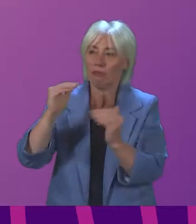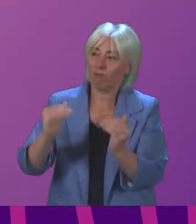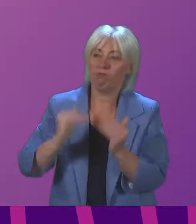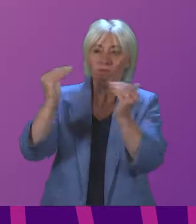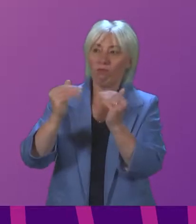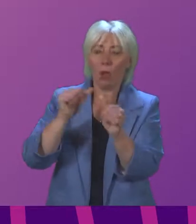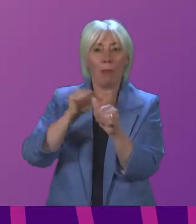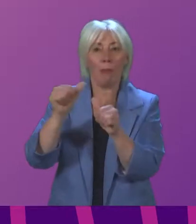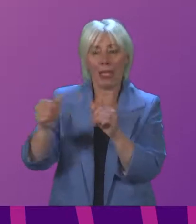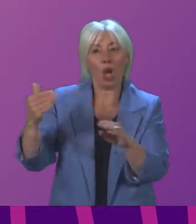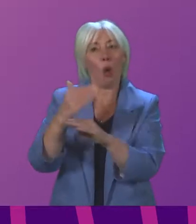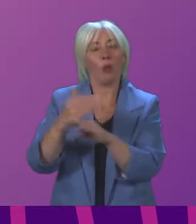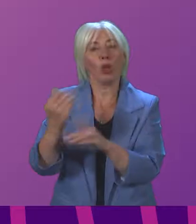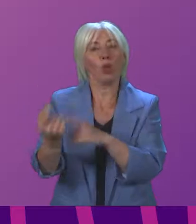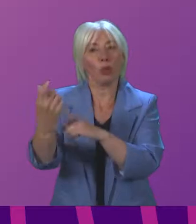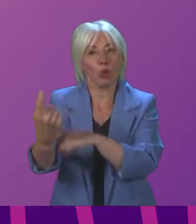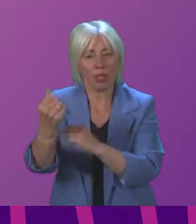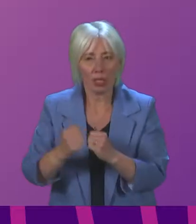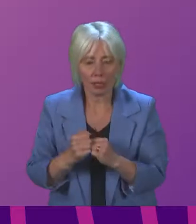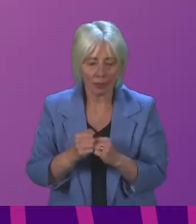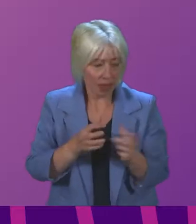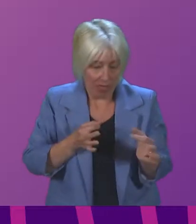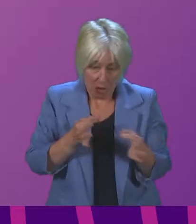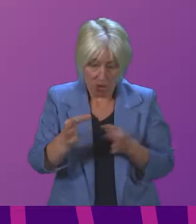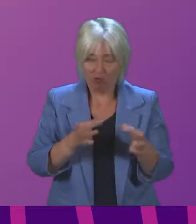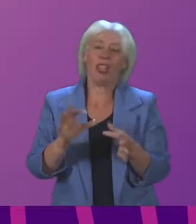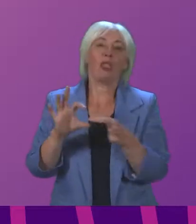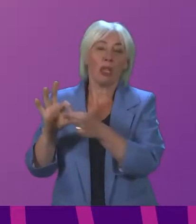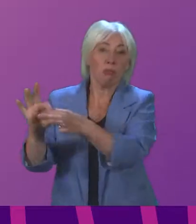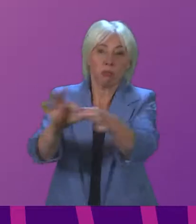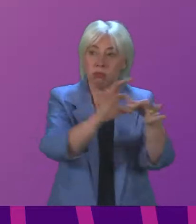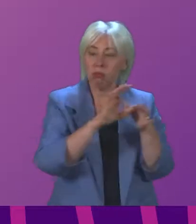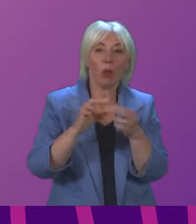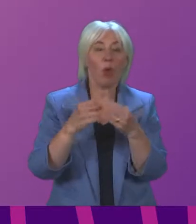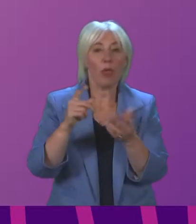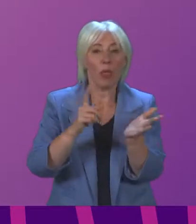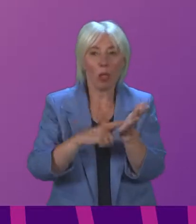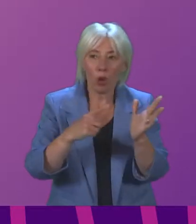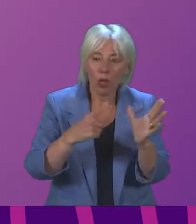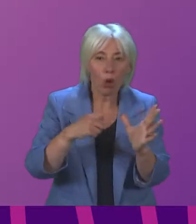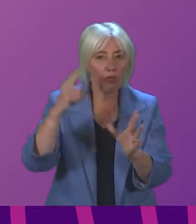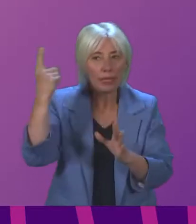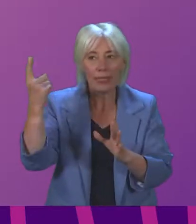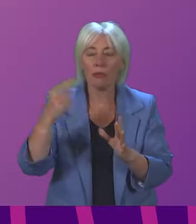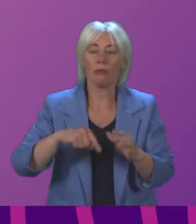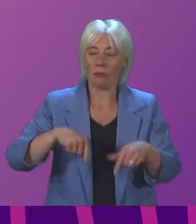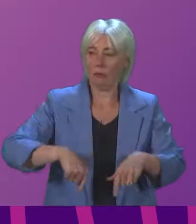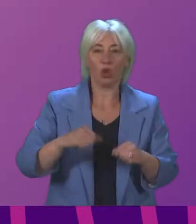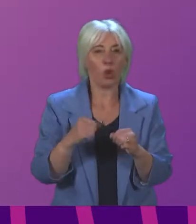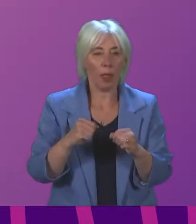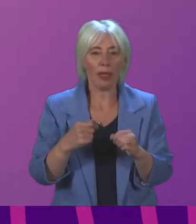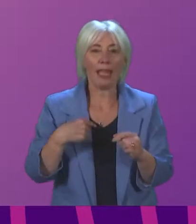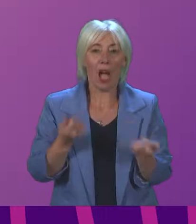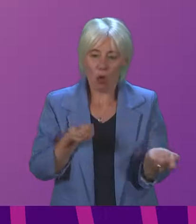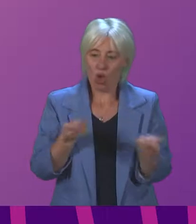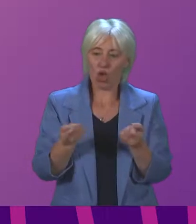We have developed that strategy very much in collaboration with the local government community in Scotland. I will be chairing